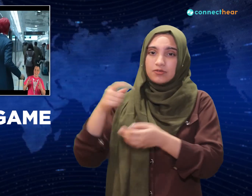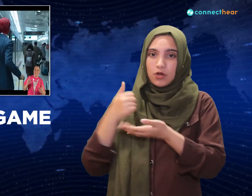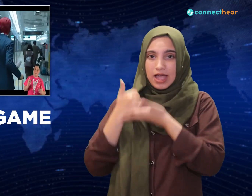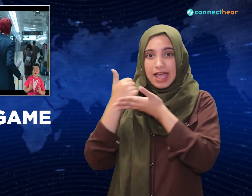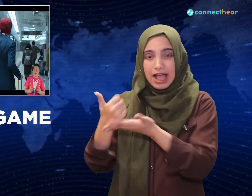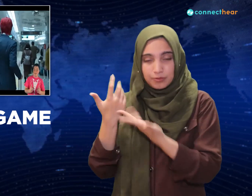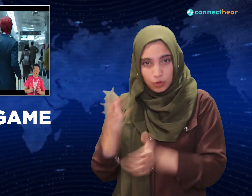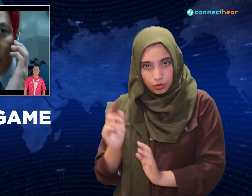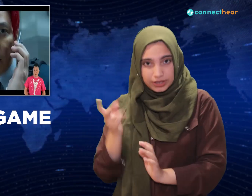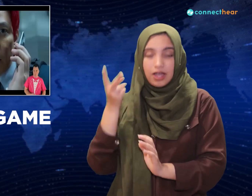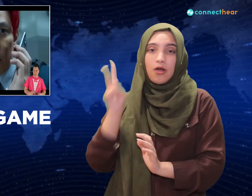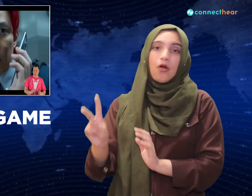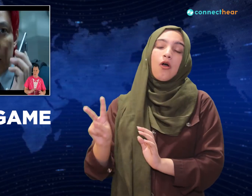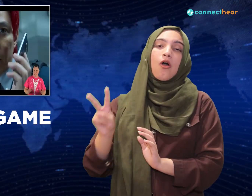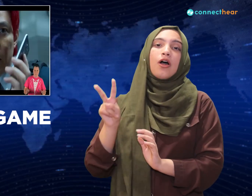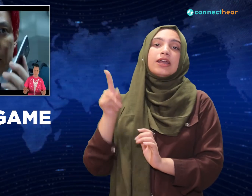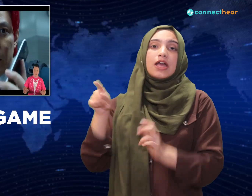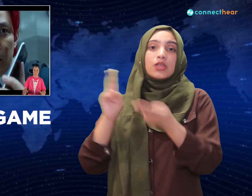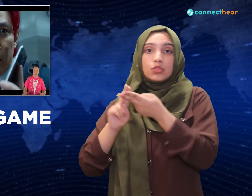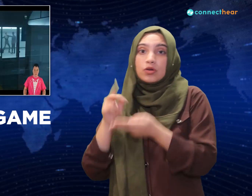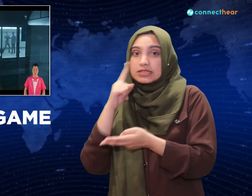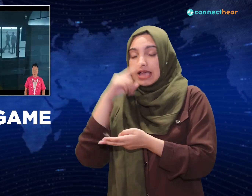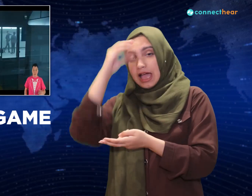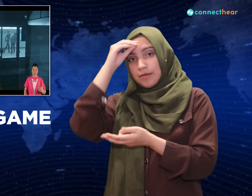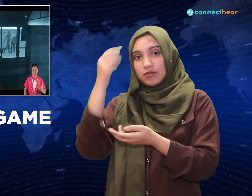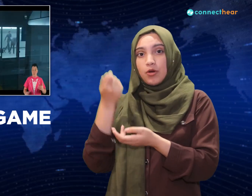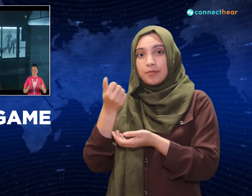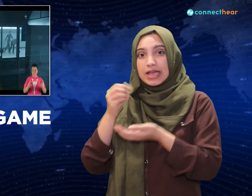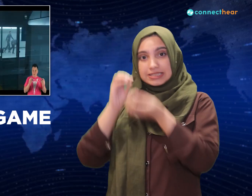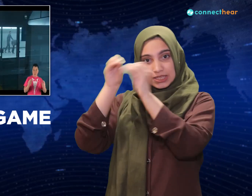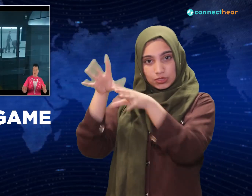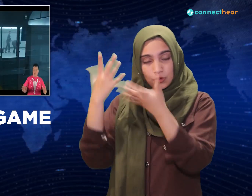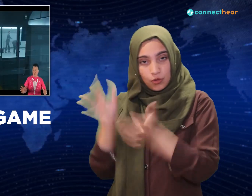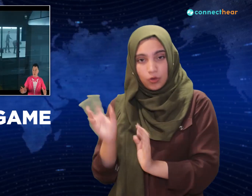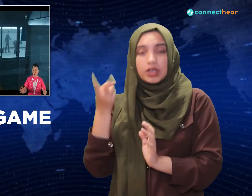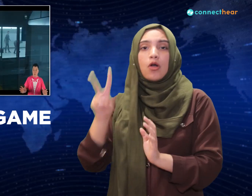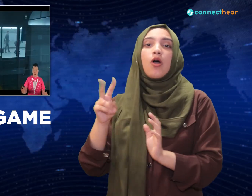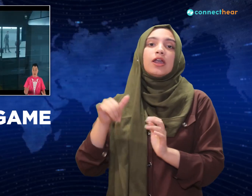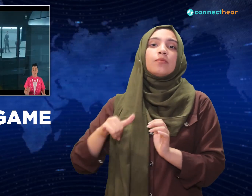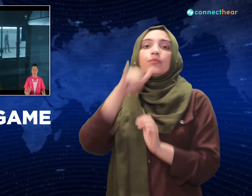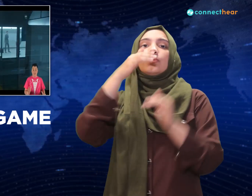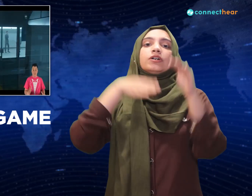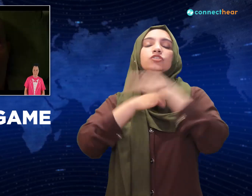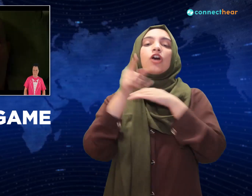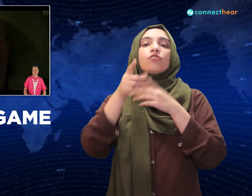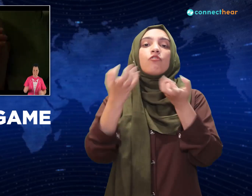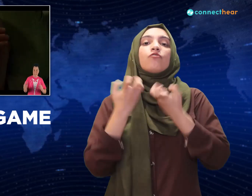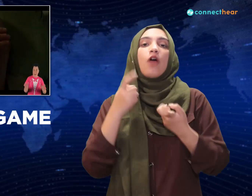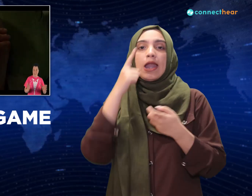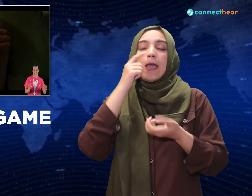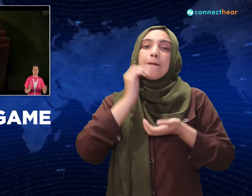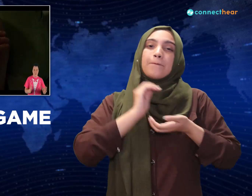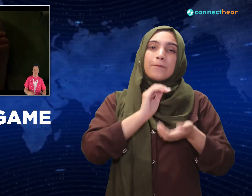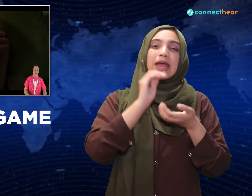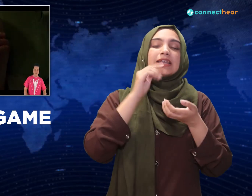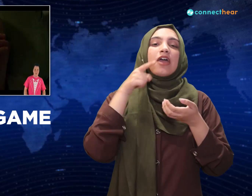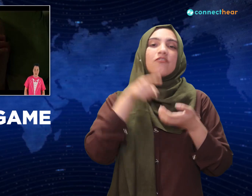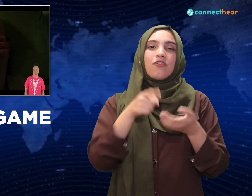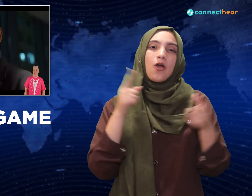his daughter. But wait, what's this? Squid Game's still recruiting new players. Yes it did not die with the old man,